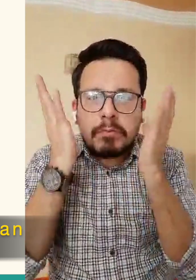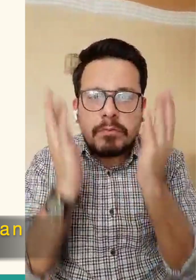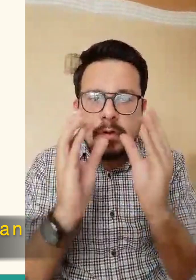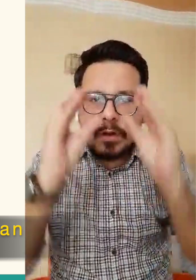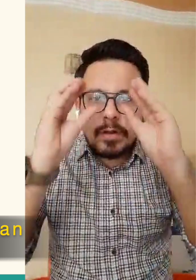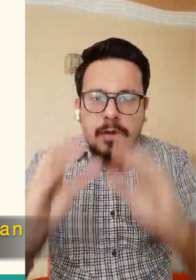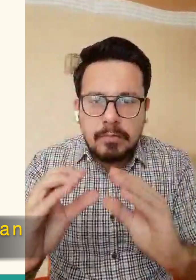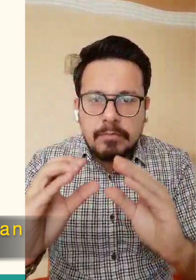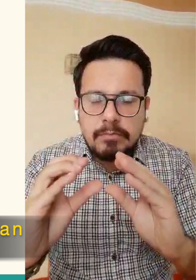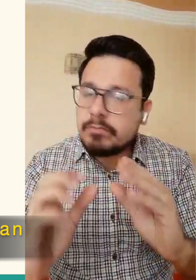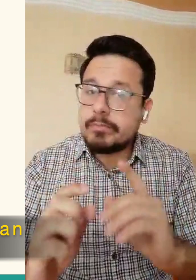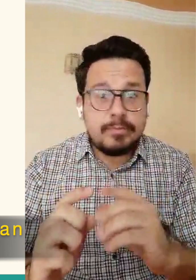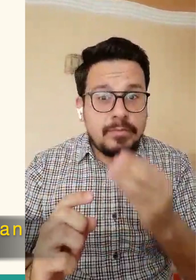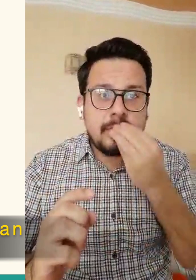makes one week for worship